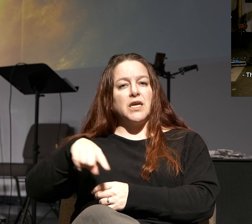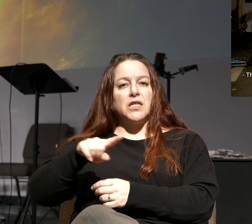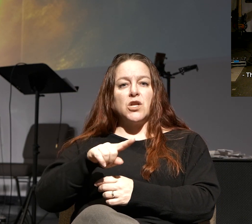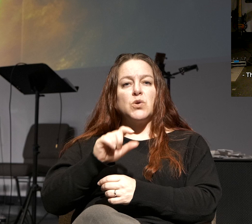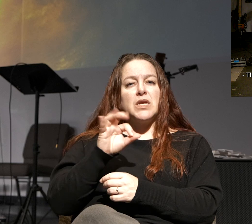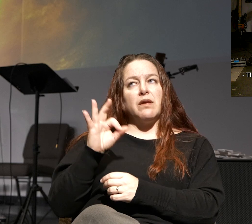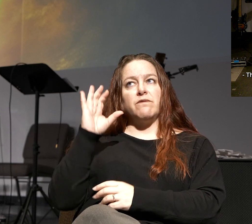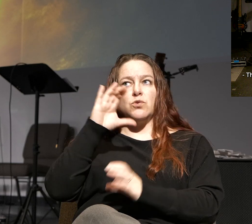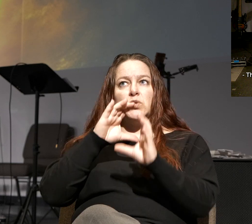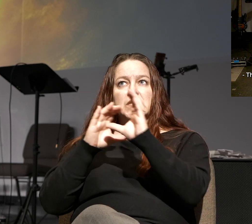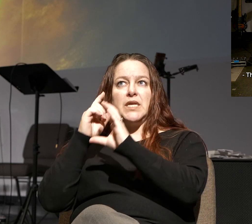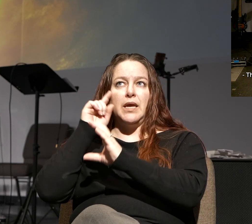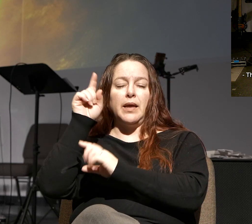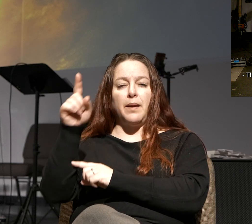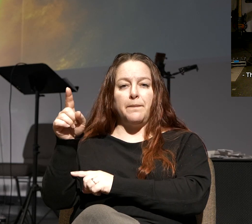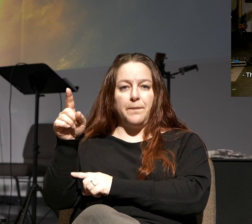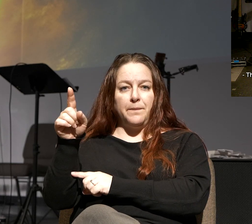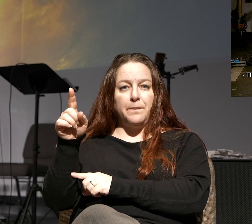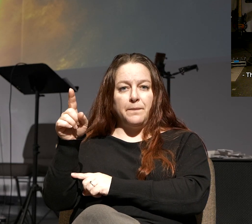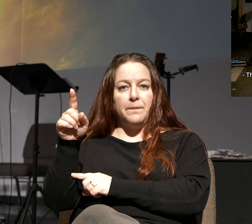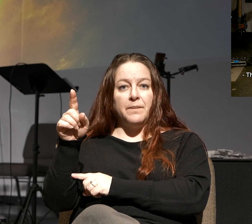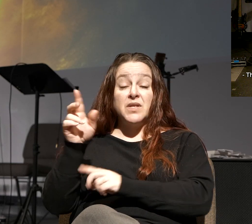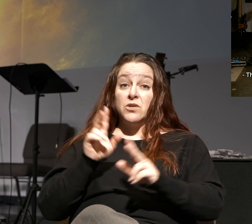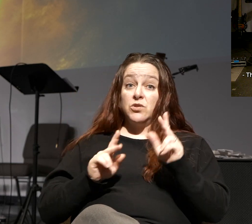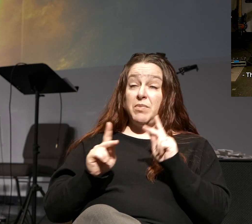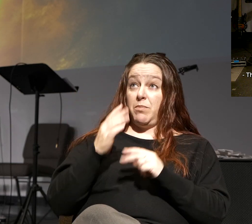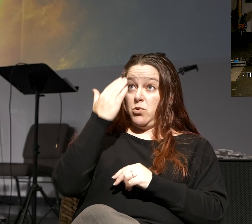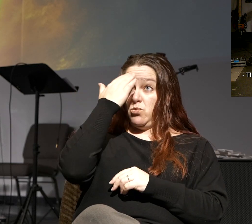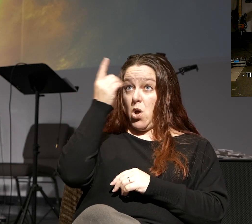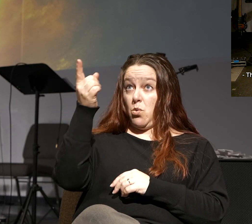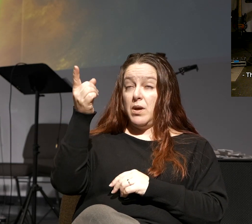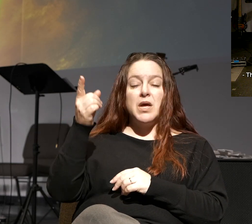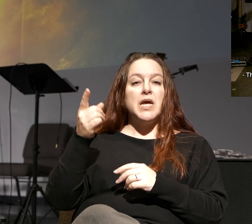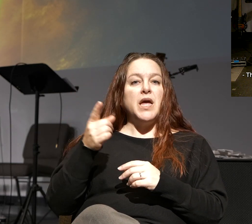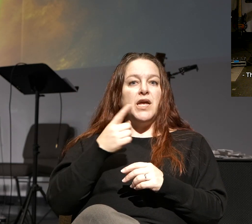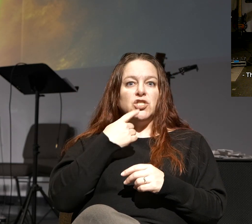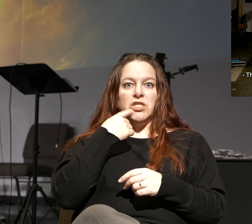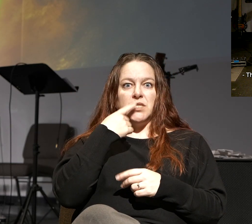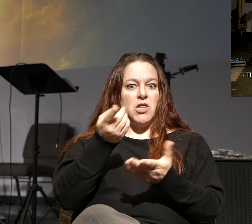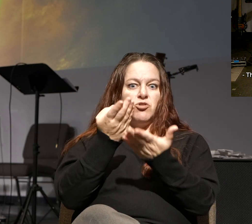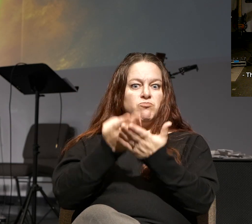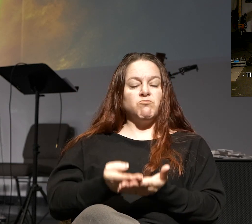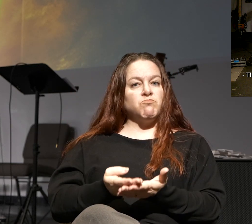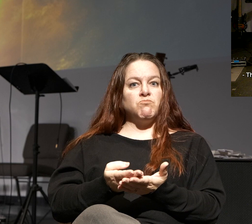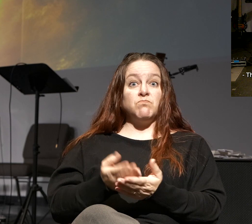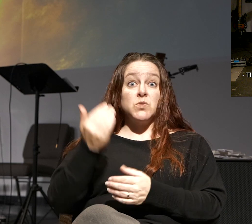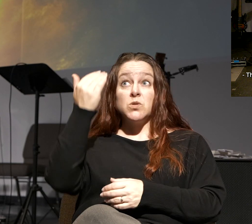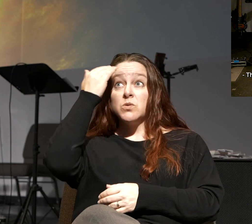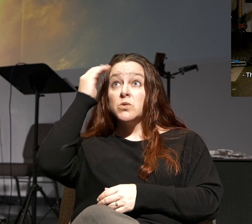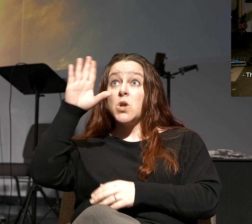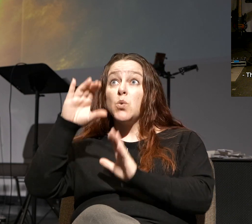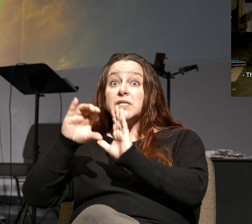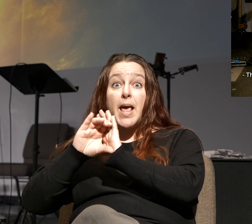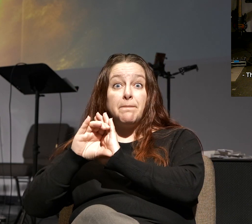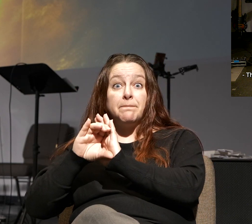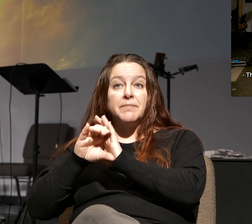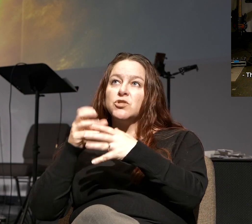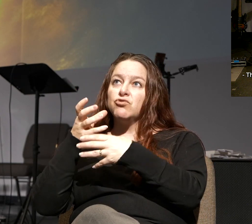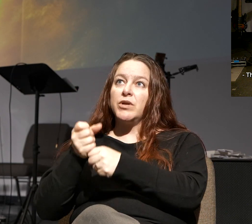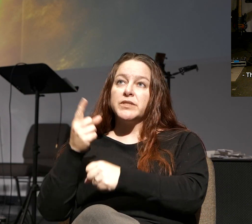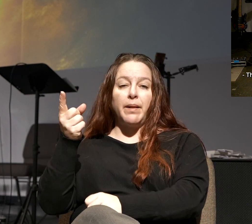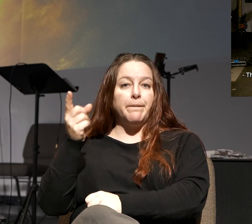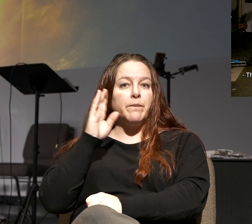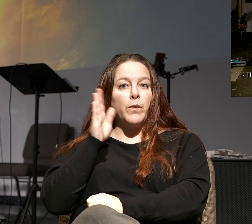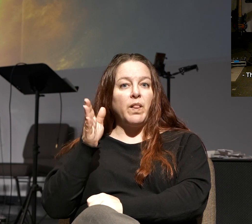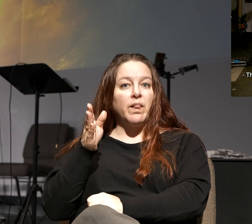seek Him. So, those who know His name. I mean, He's just saying it, matter of fact. Know His name, you'll trust in Him.